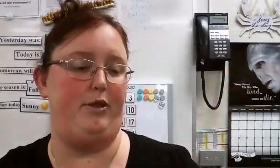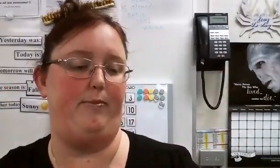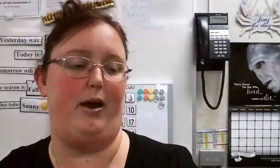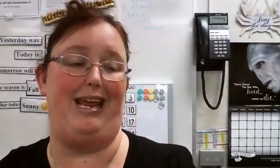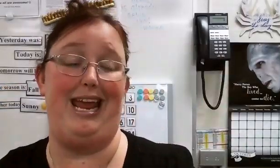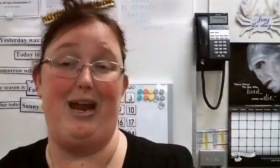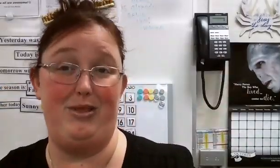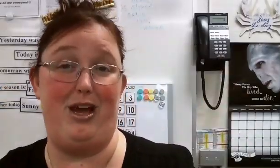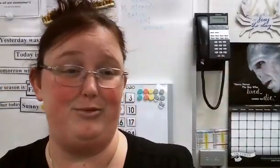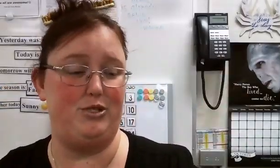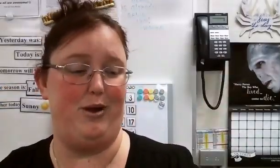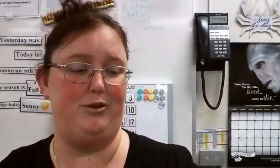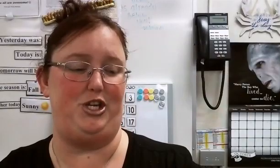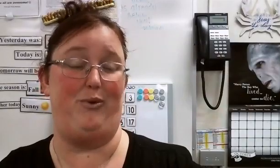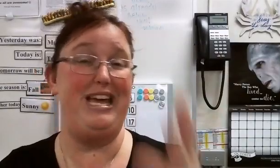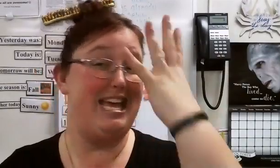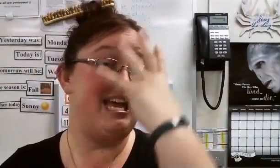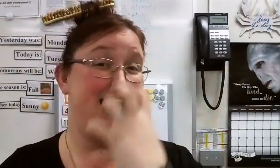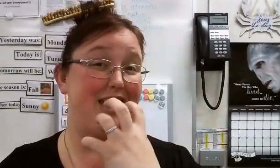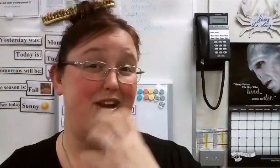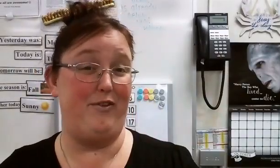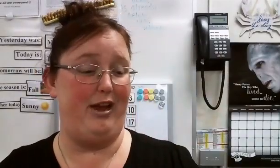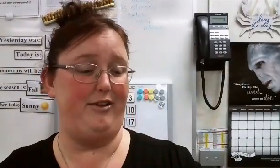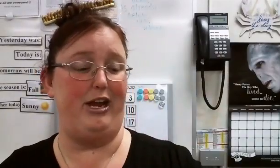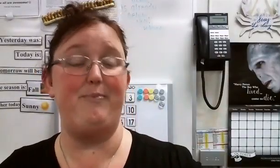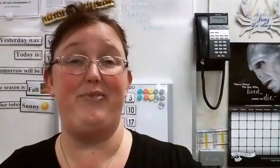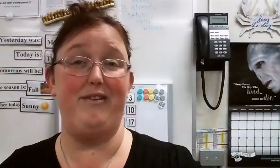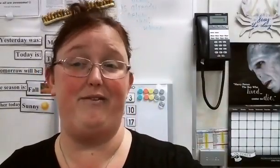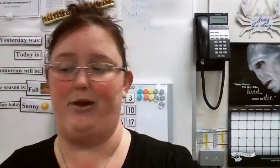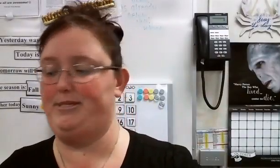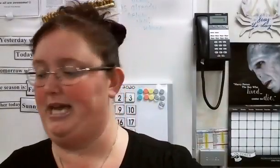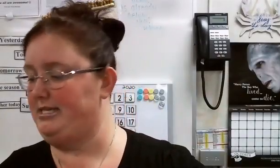with your body and with the objects around you, even if you're angry, even if you're upset.